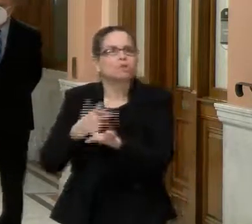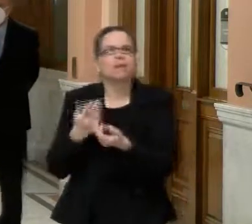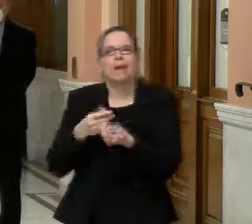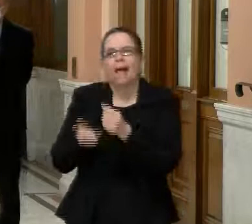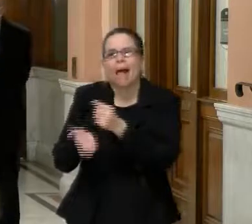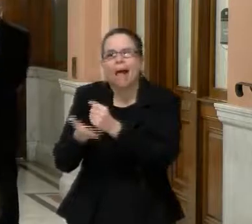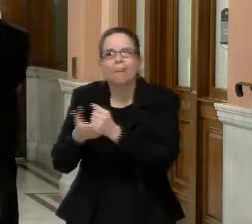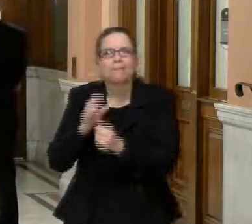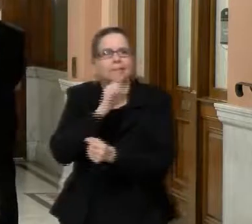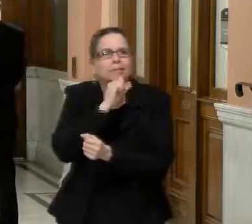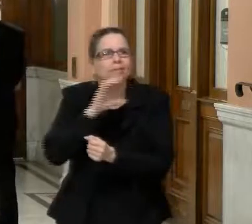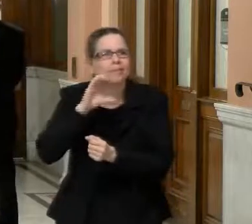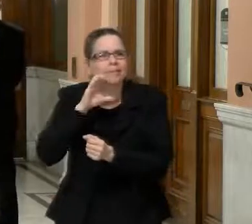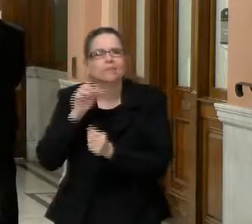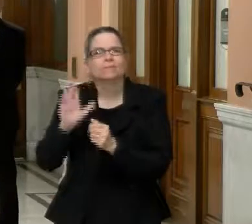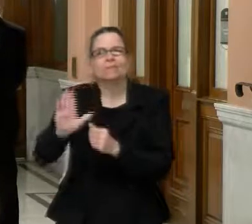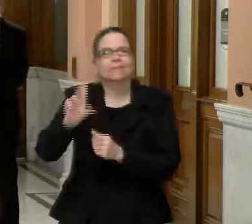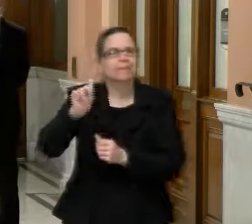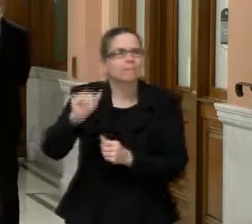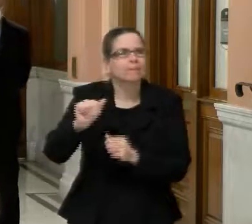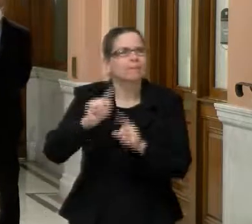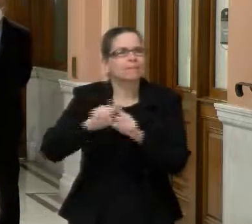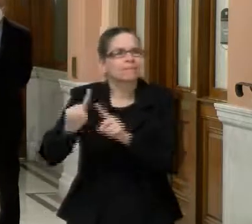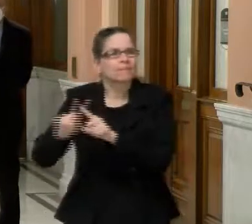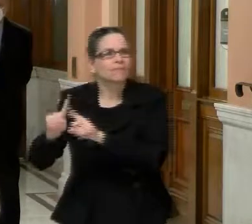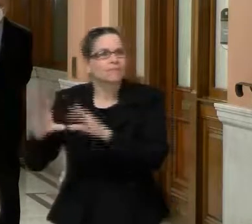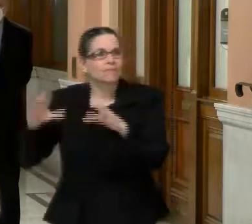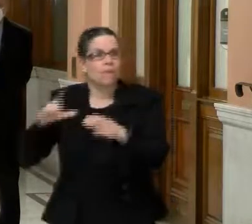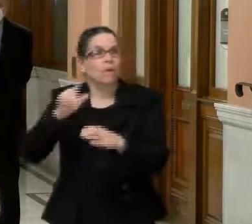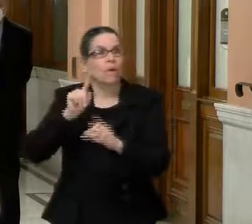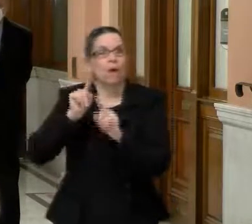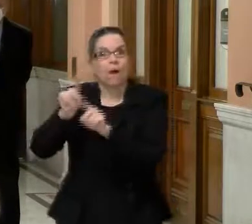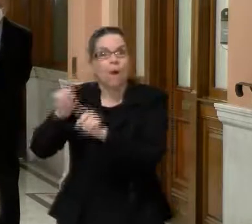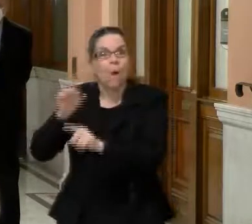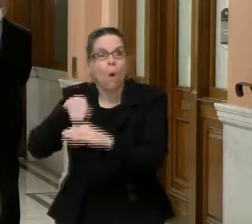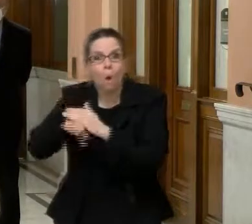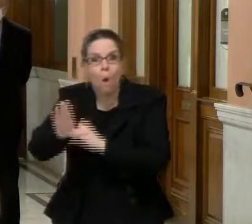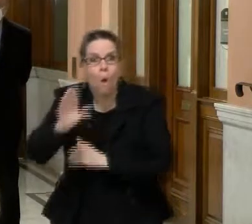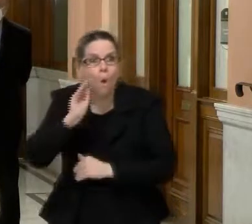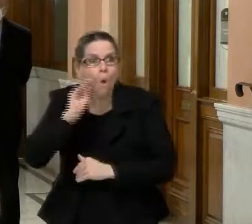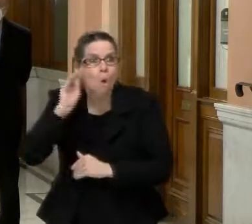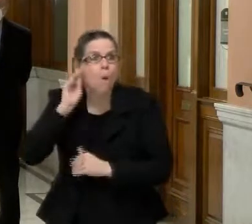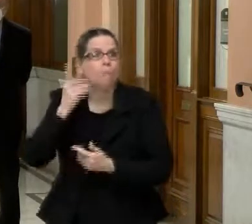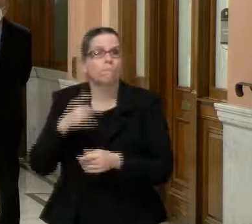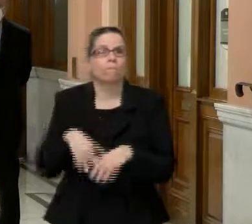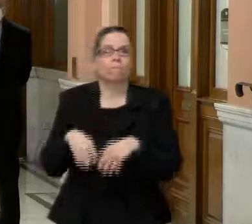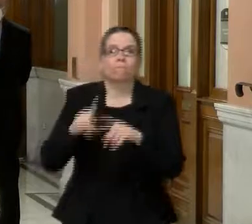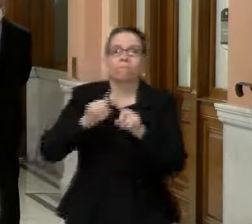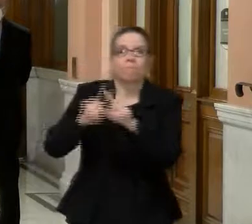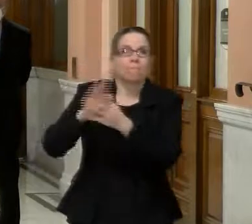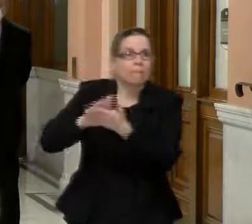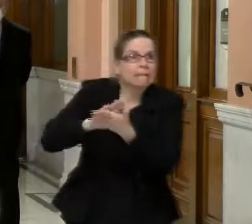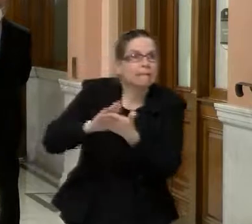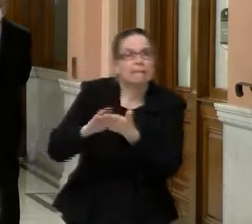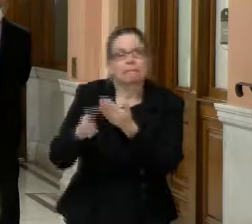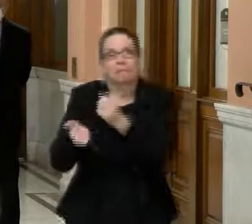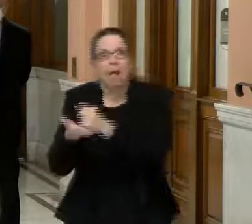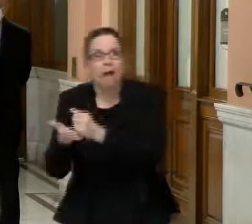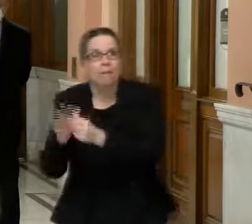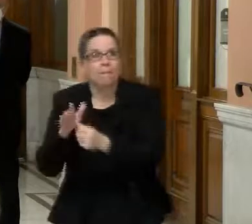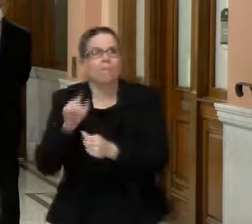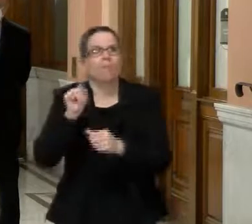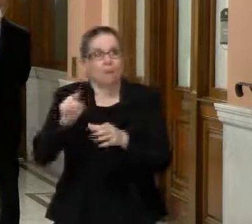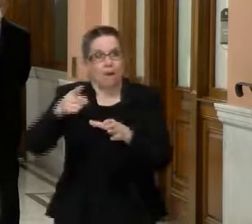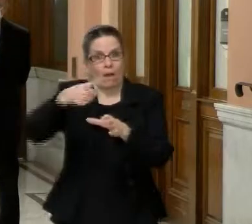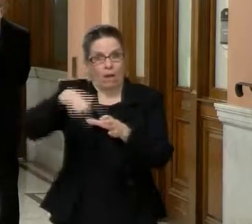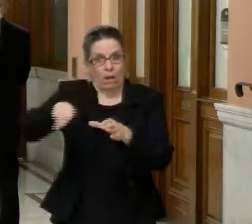disabled, uh, with, uh, housework or other, um, needs, uh, we're reaching out to those companies and